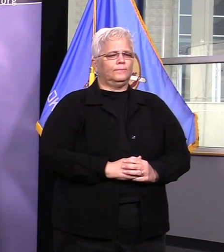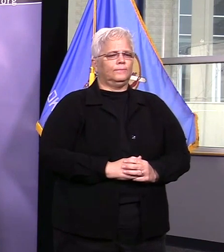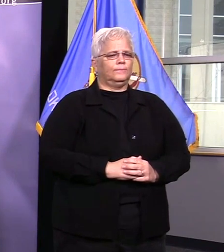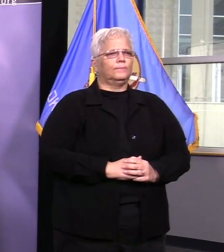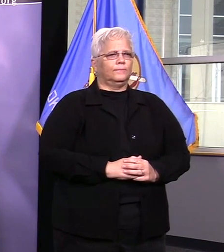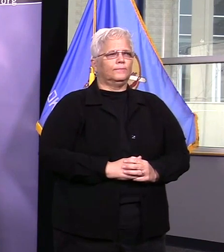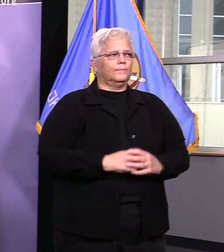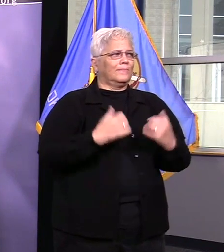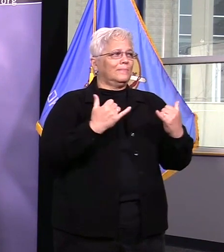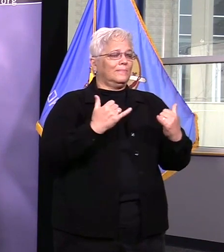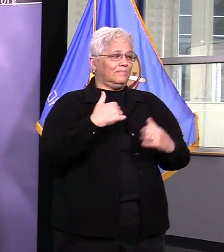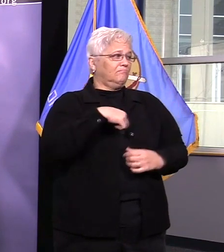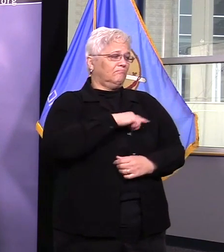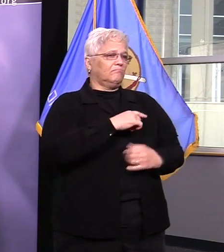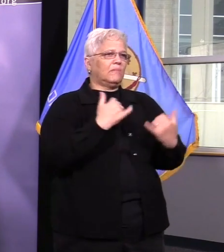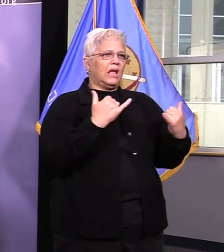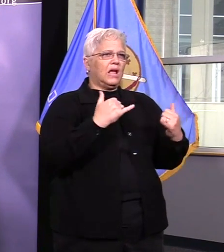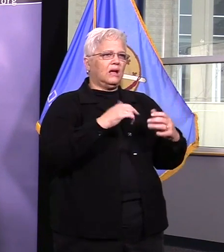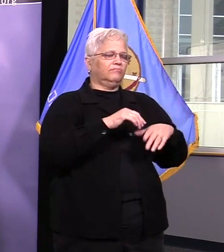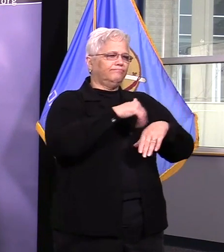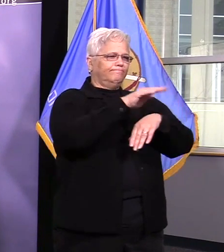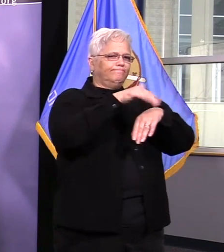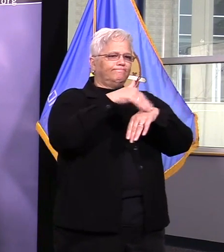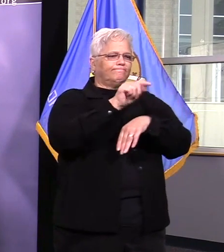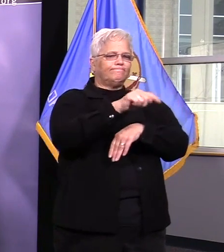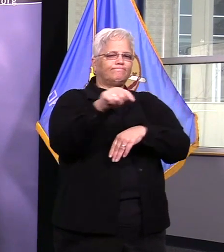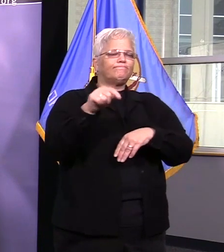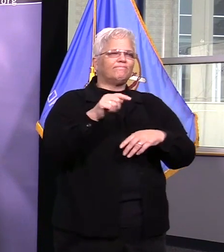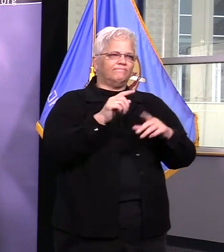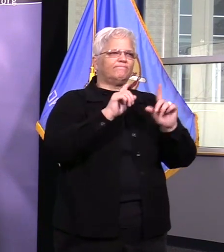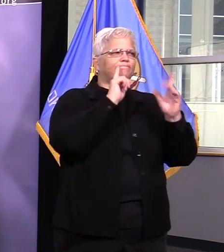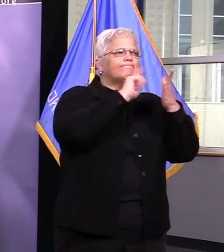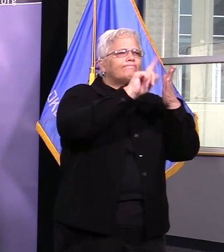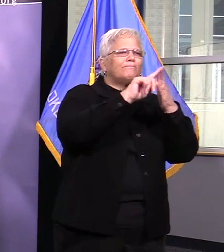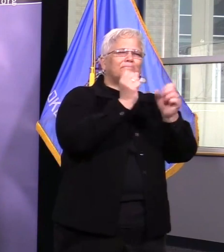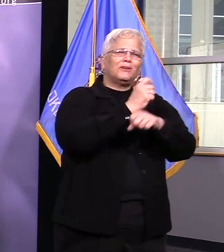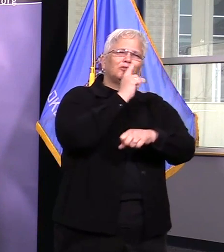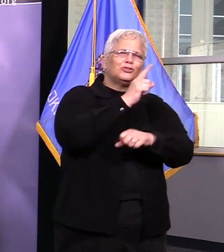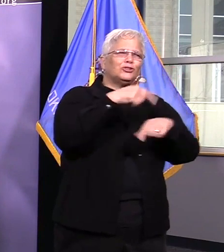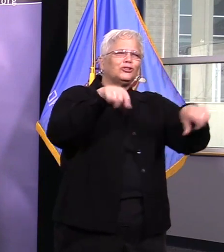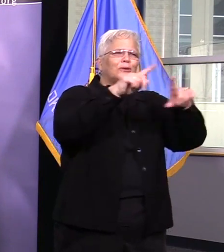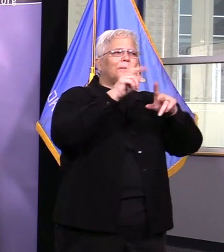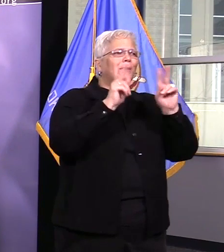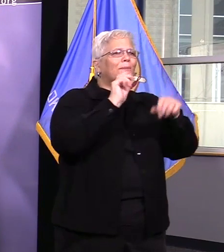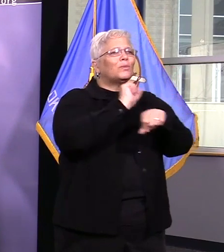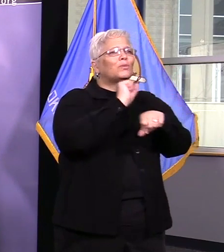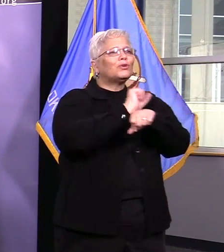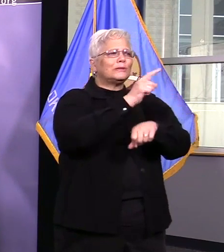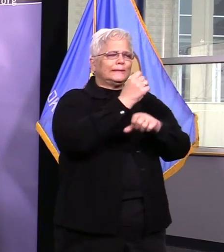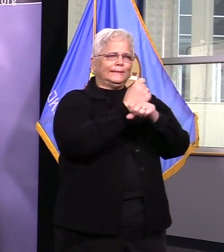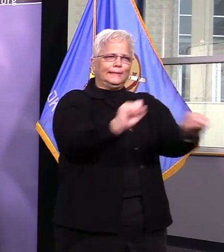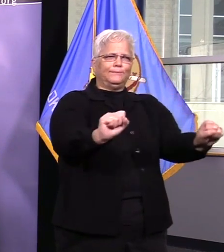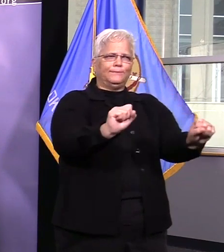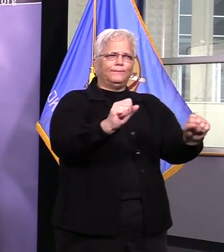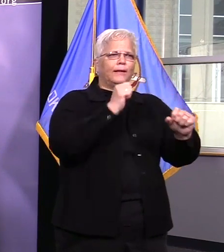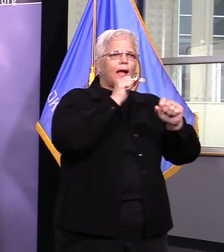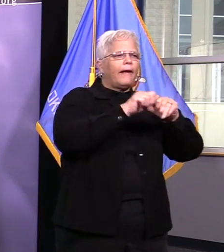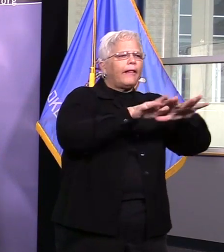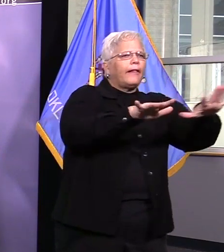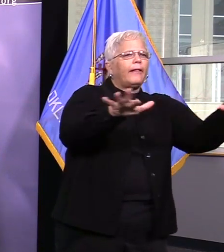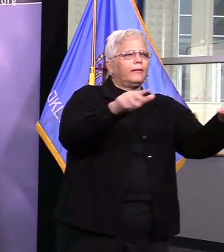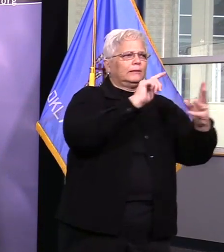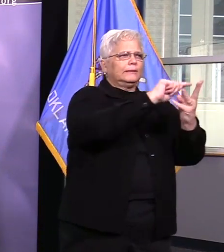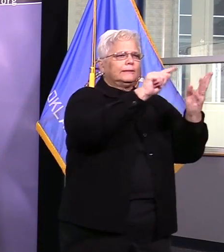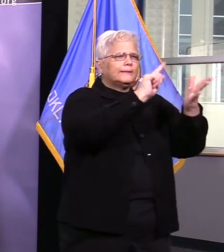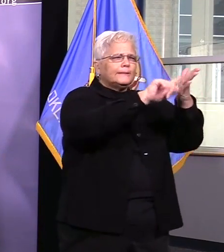their cleaning procedures to keep your family fed safe and well. Our goal in public health is to support Tulsa's to be happy, healthy